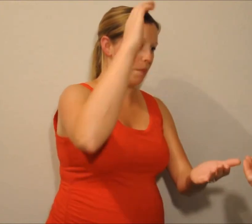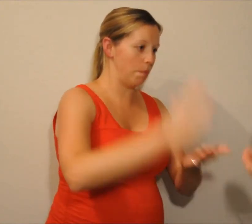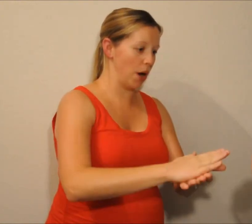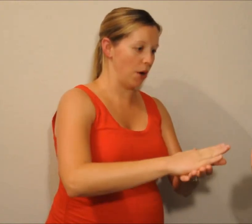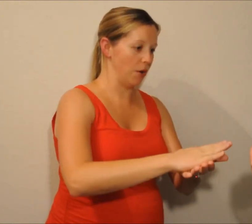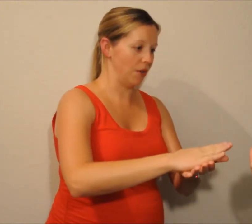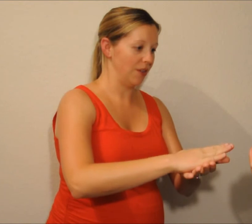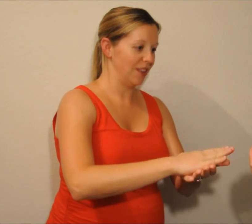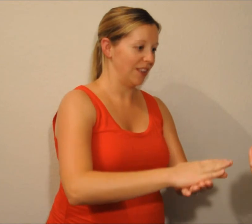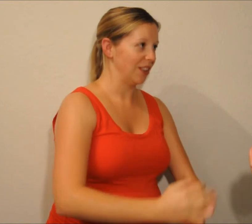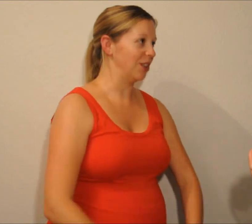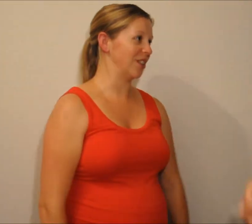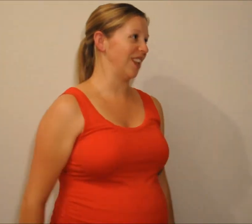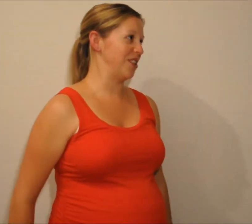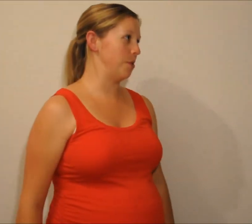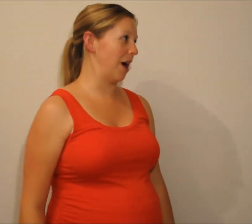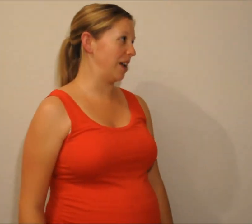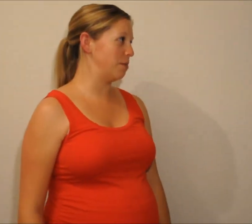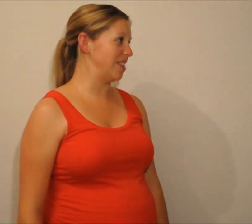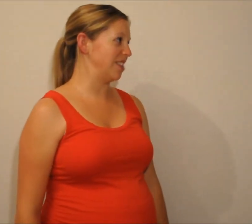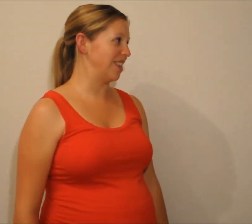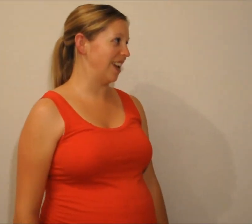Rochambeau. Looks like you're buying pizza tonight.